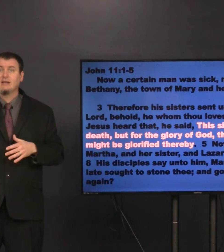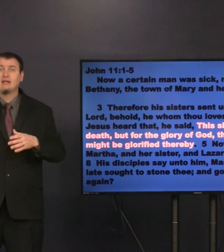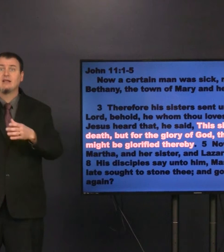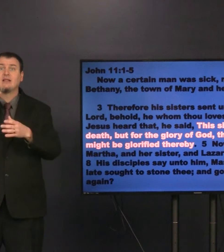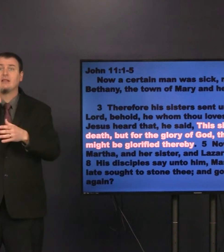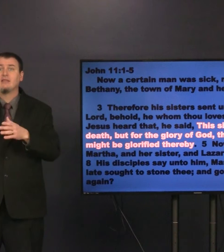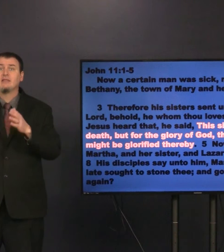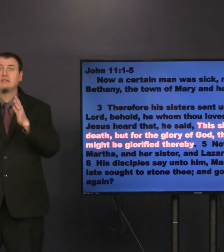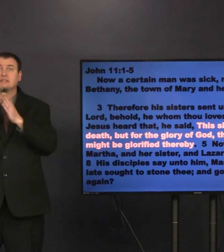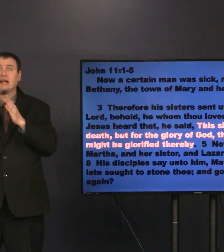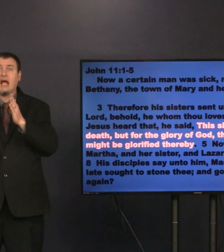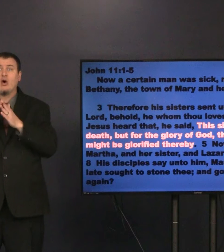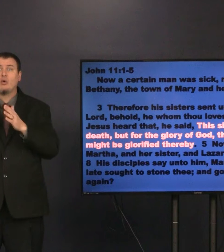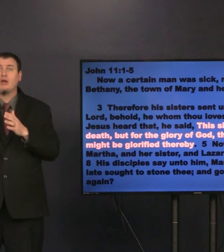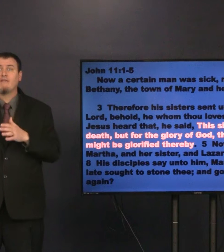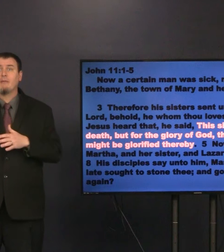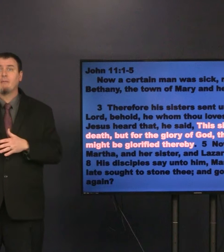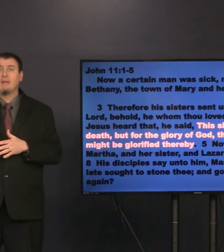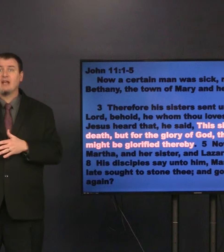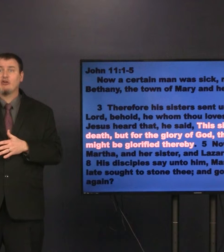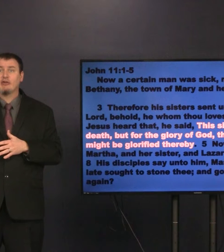was sick. Lazarus of Bethany.